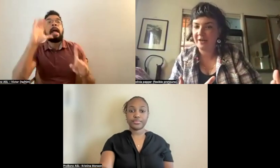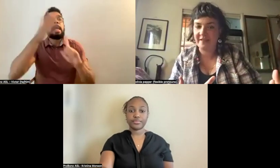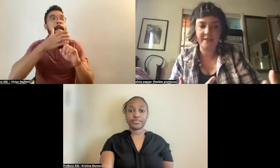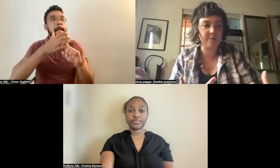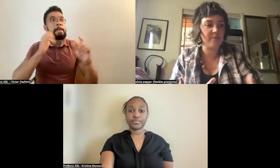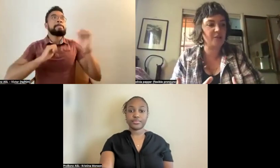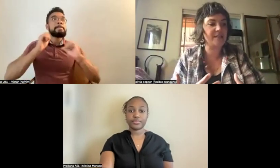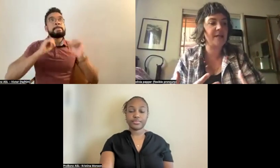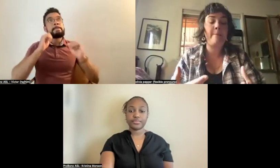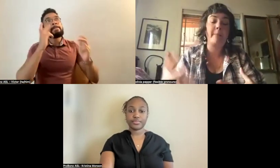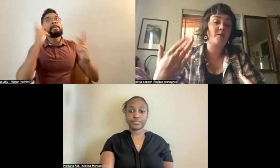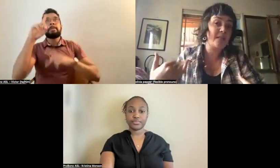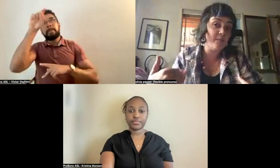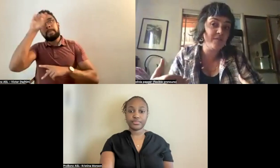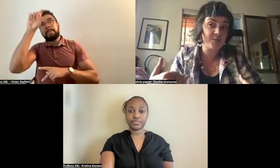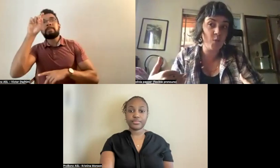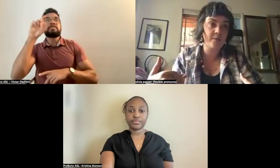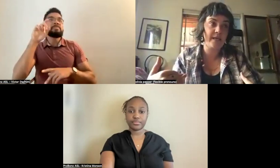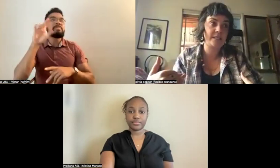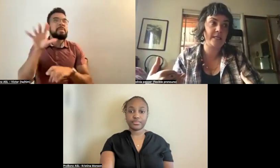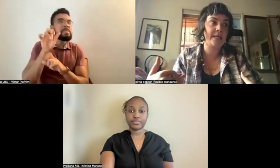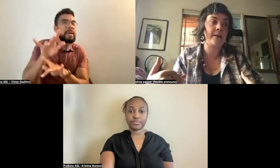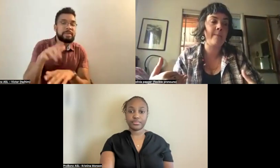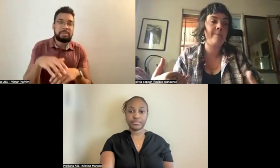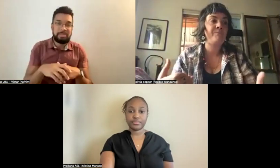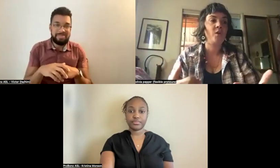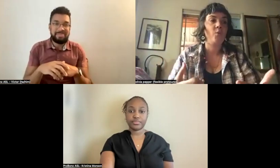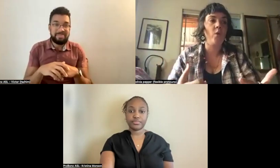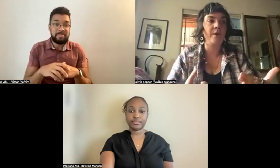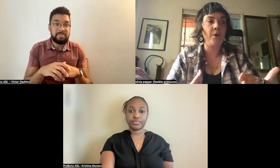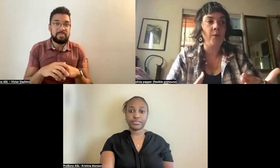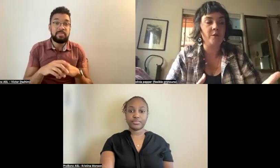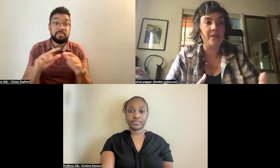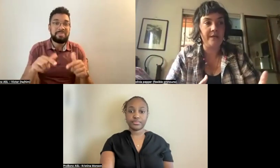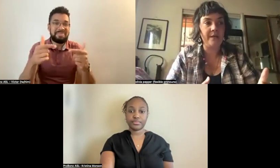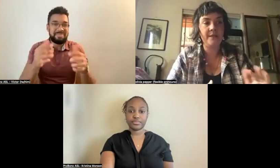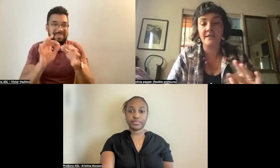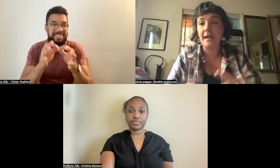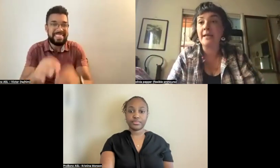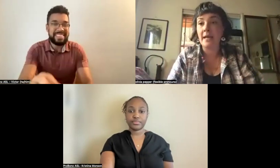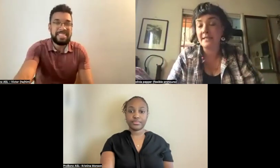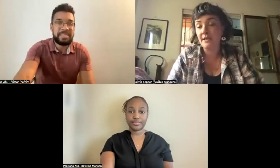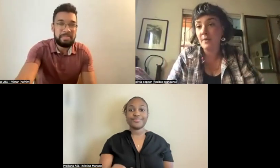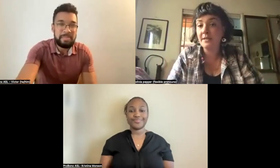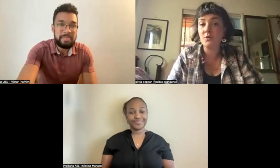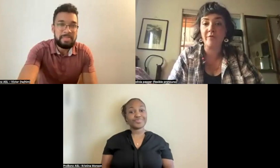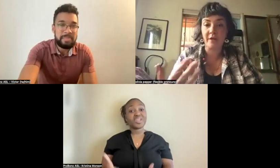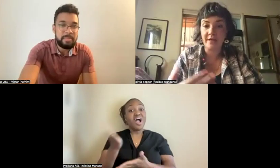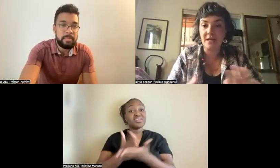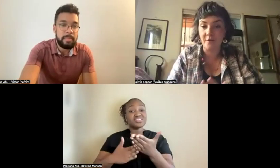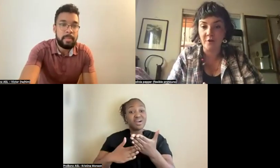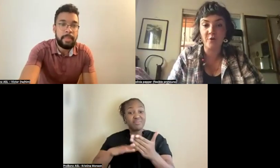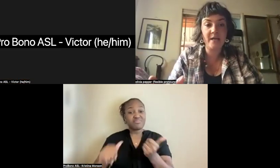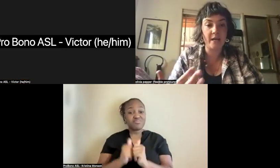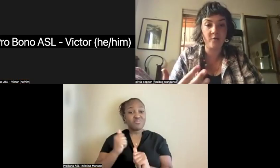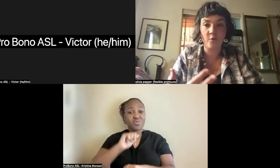participate in the Egyptian Mysteries. Now, some of this was based in what we know to be the Dionysian Rites, or various